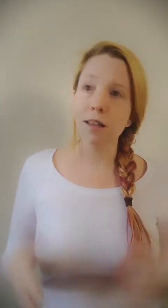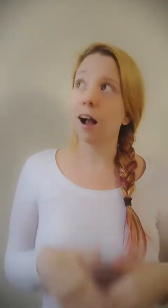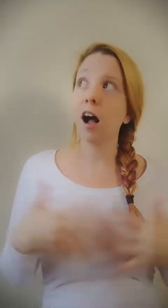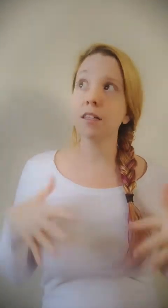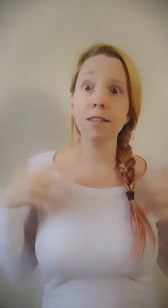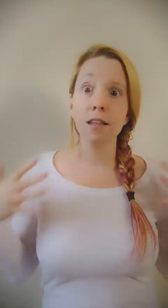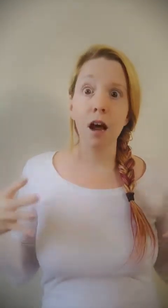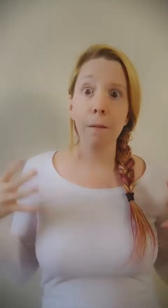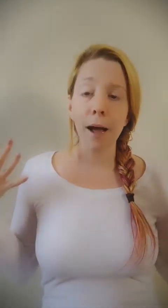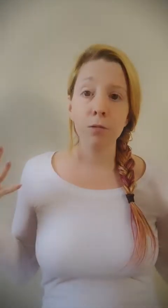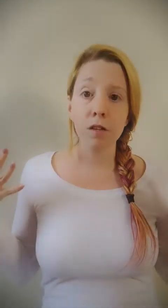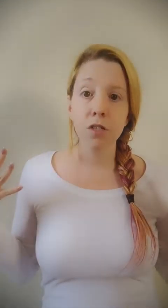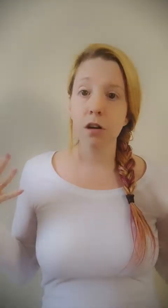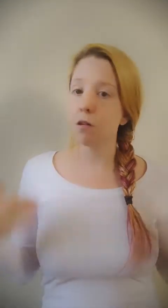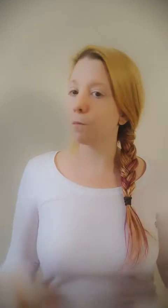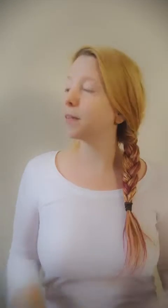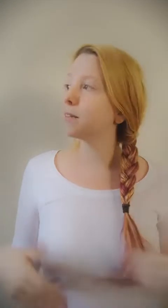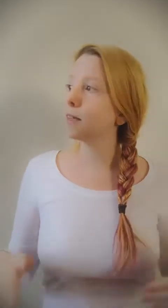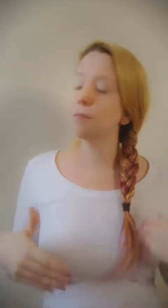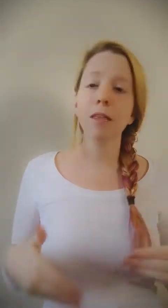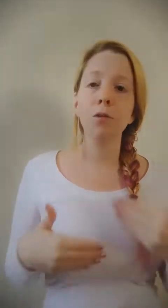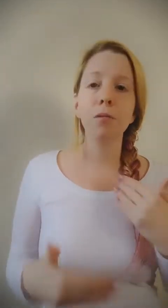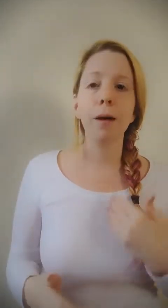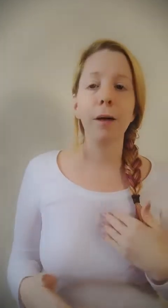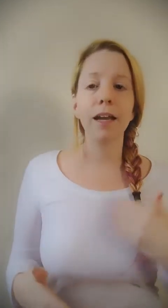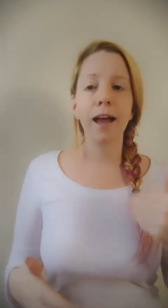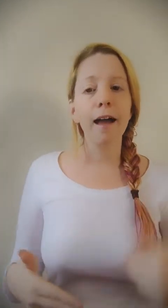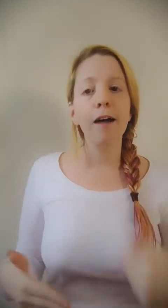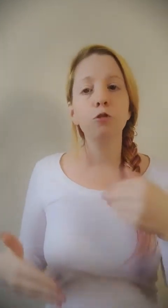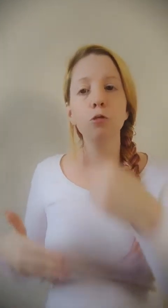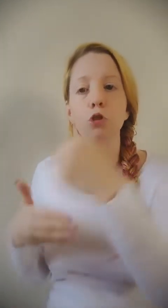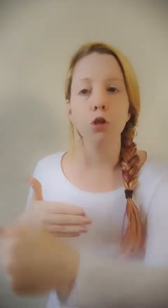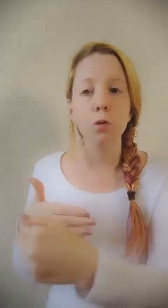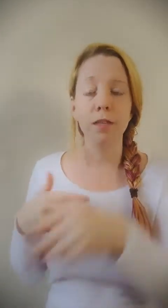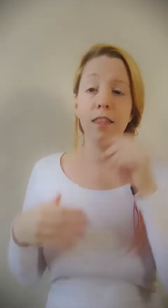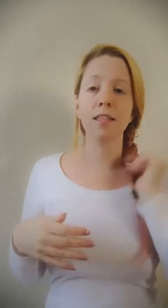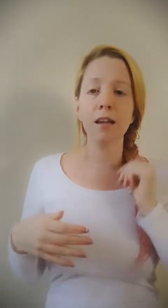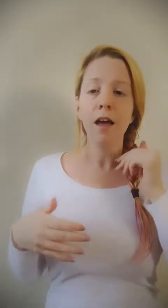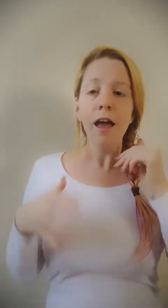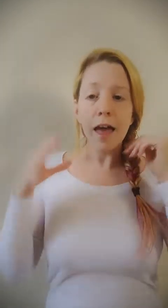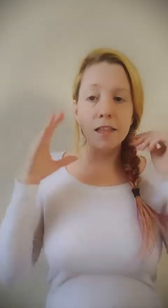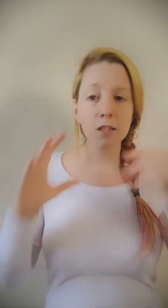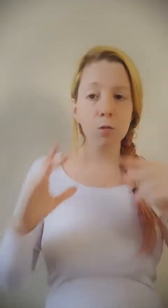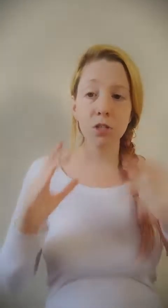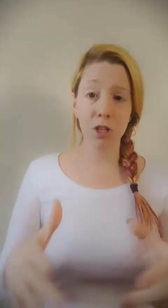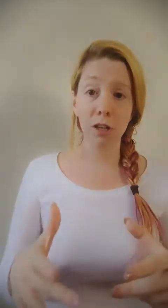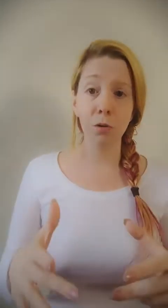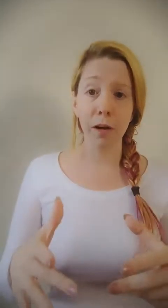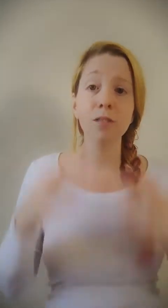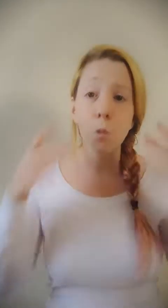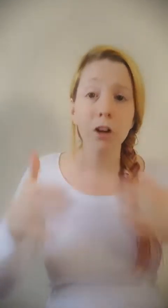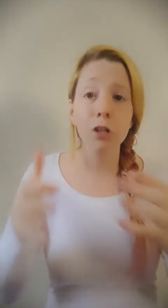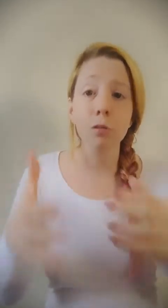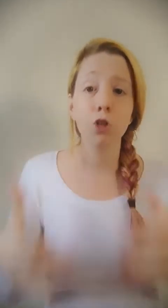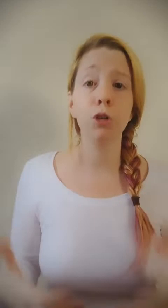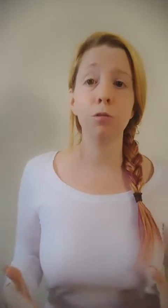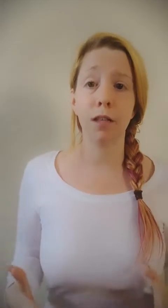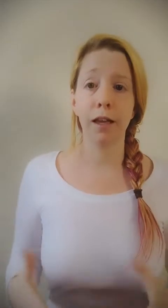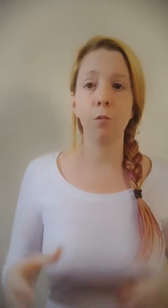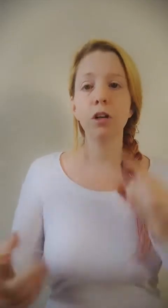constant amounts of snow. Same thing with my body. I have to choose, and this goes to you. It's what are you choosing, and what